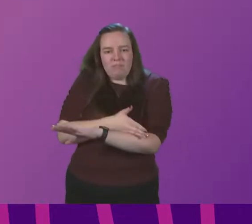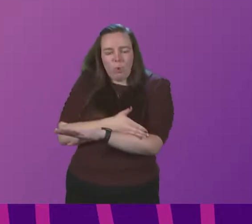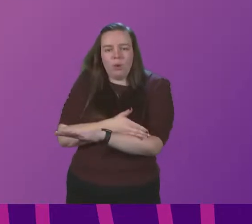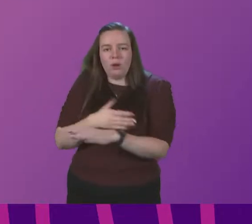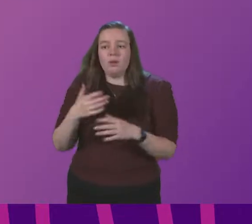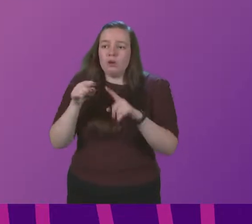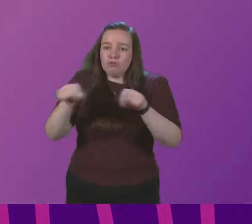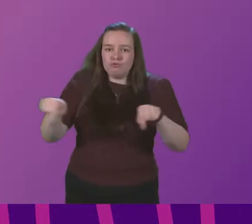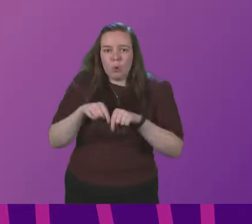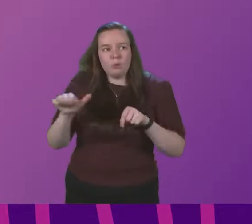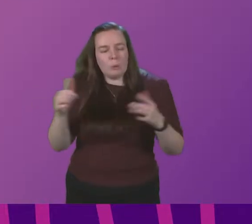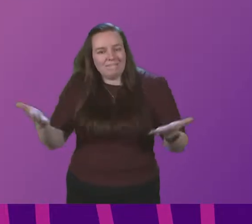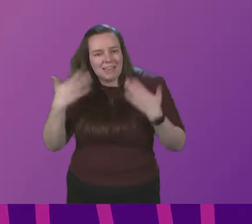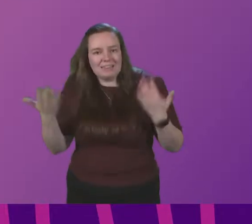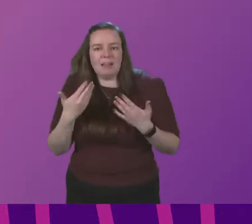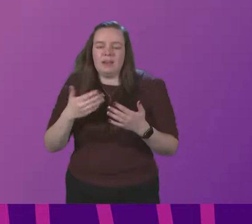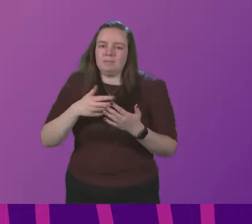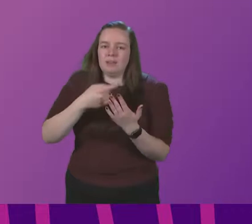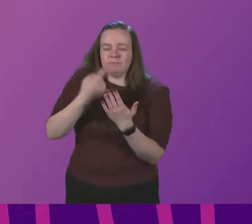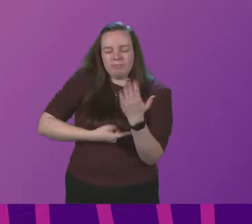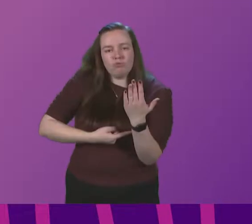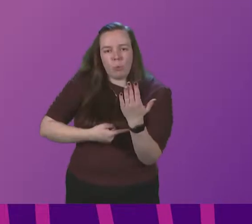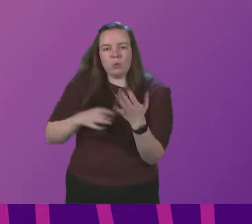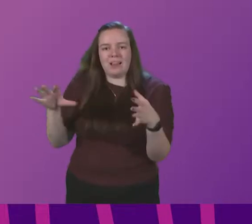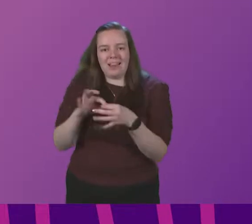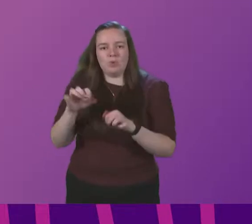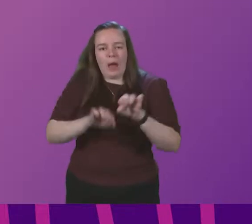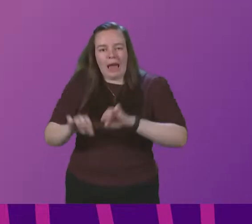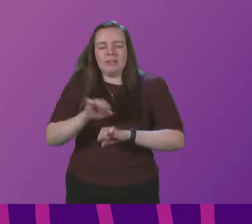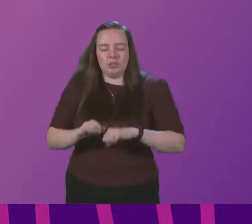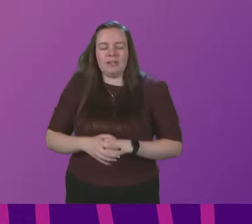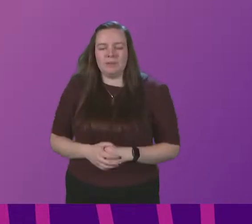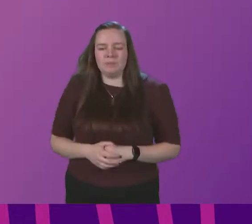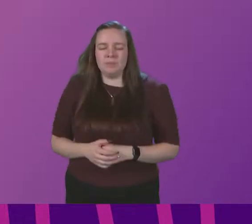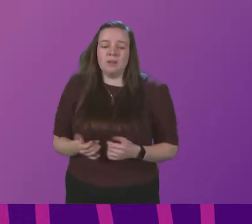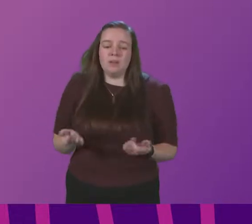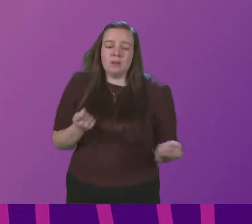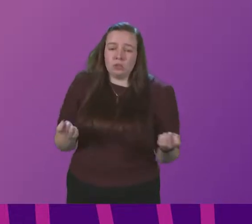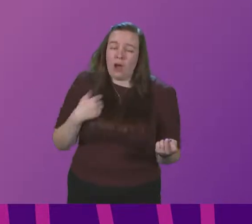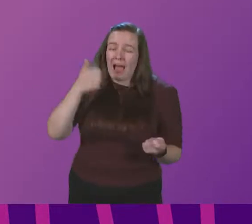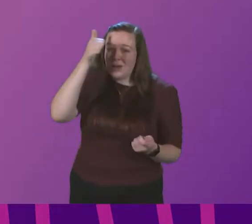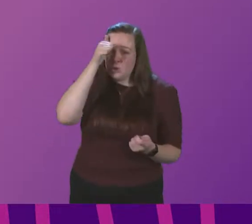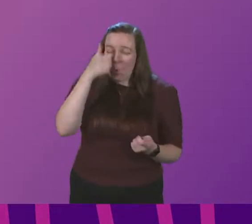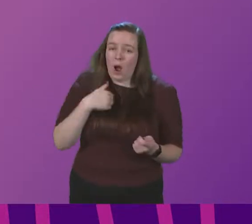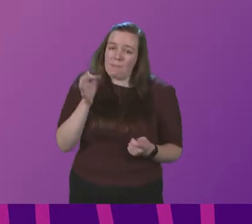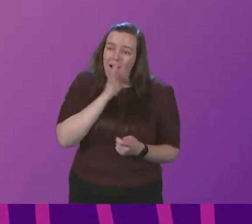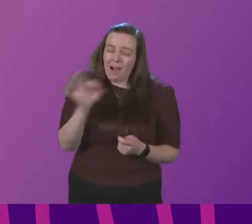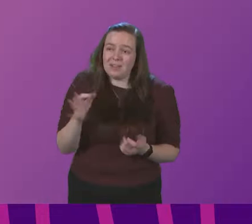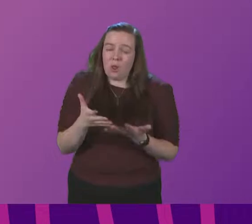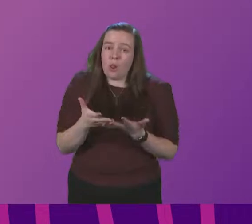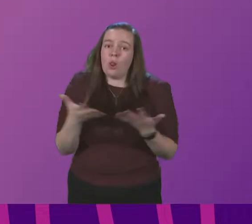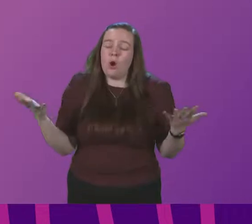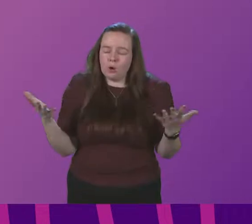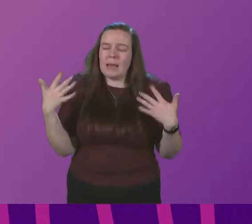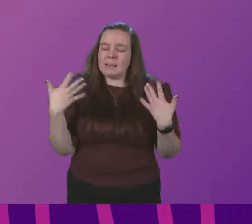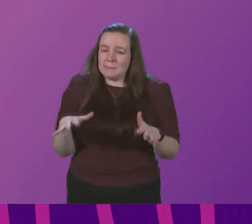rooms ventilated and follow strict hygiene rules. Signing officer, I know how much I am asking of everyone today after